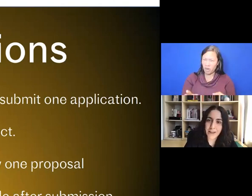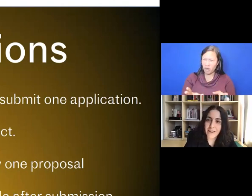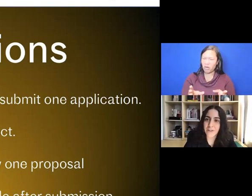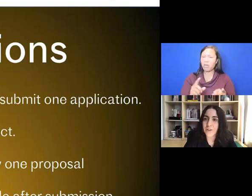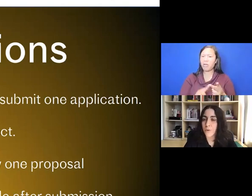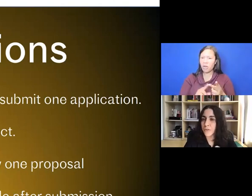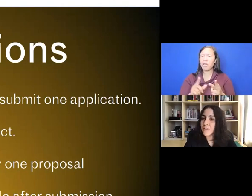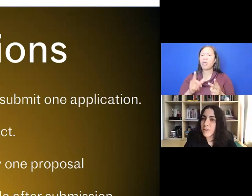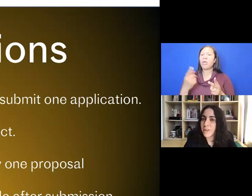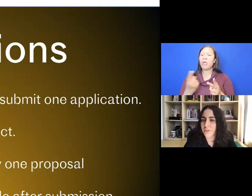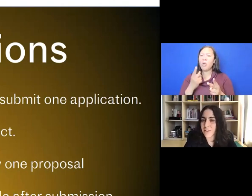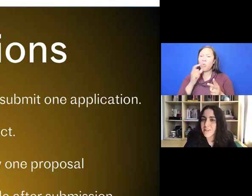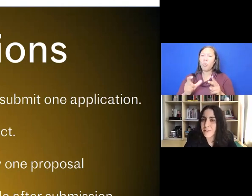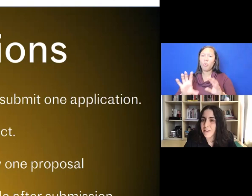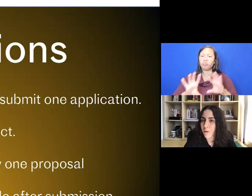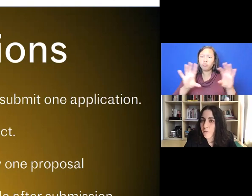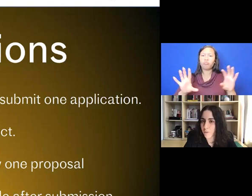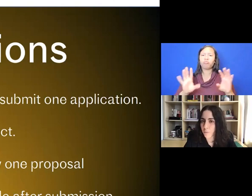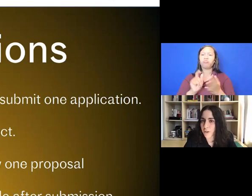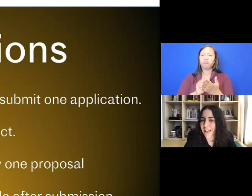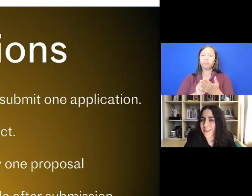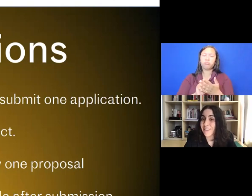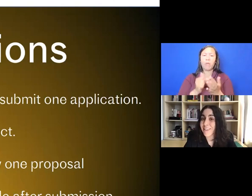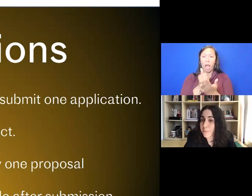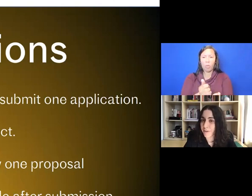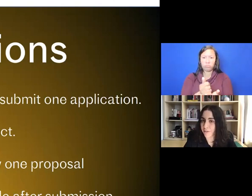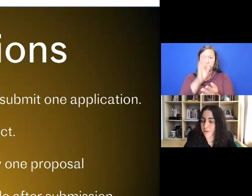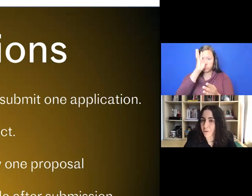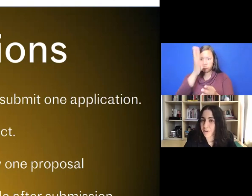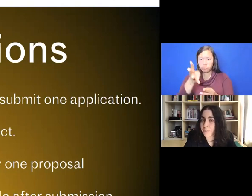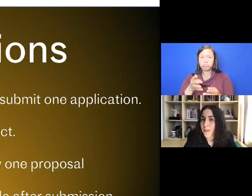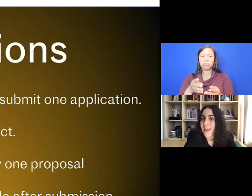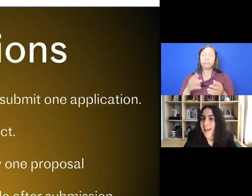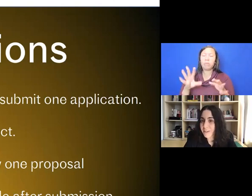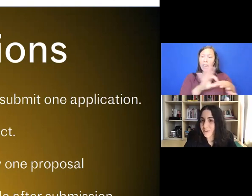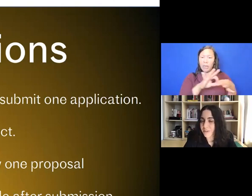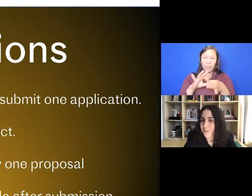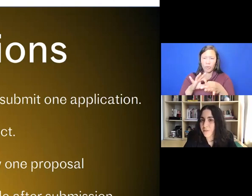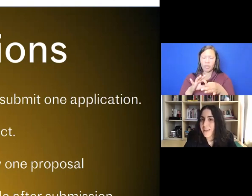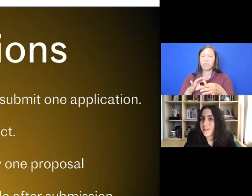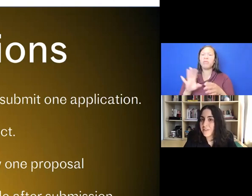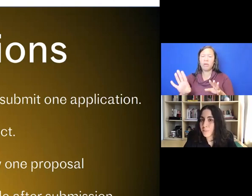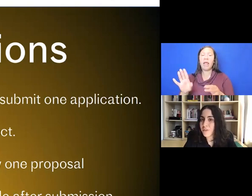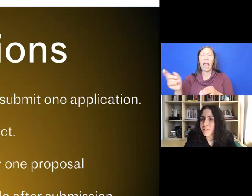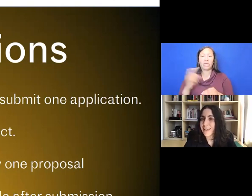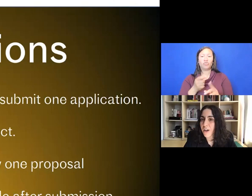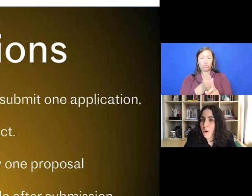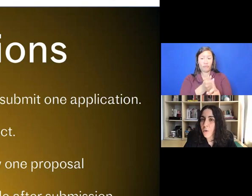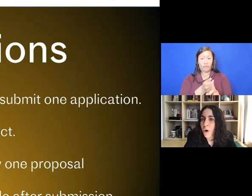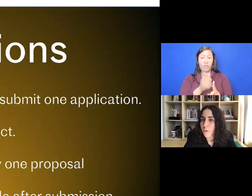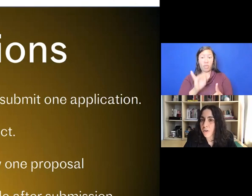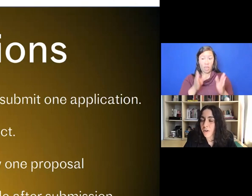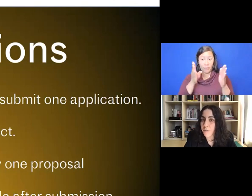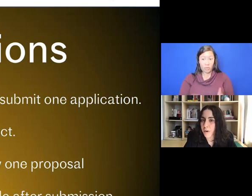fabricator or someone else who's intimately involved with the work as a collaborator on your work, ask yourself, is this person a